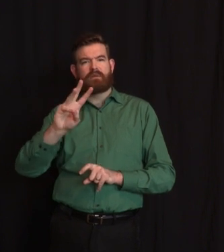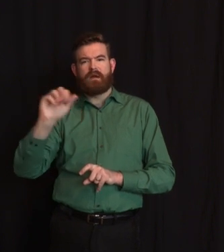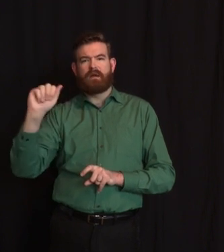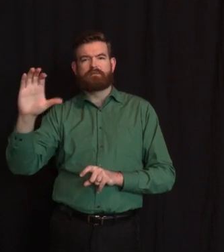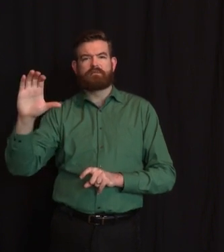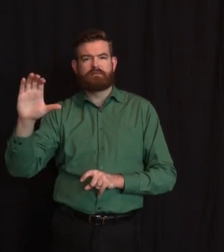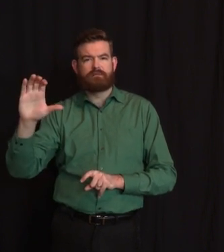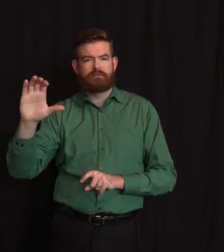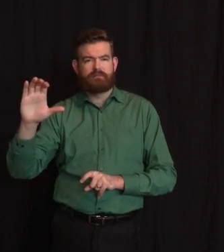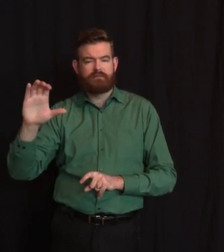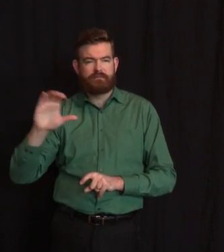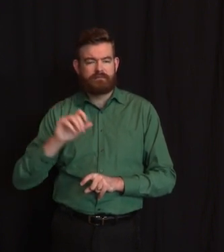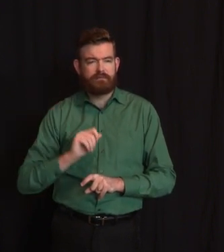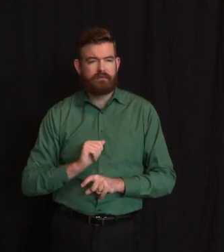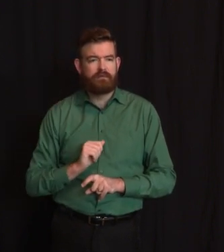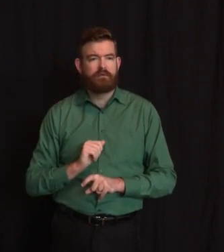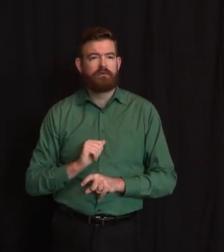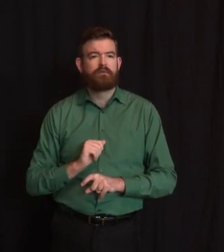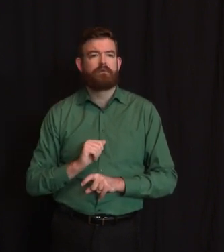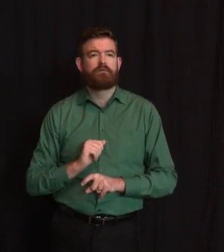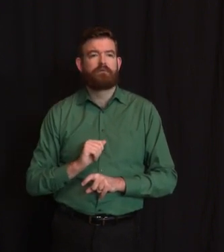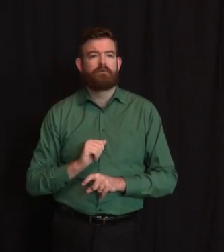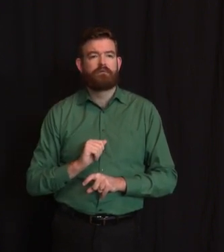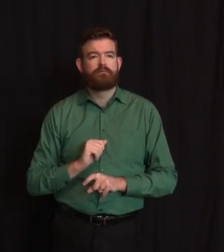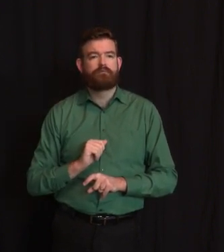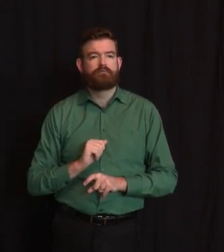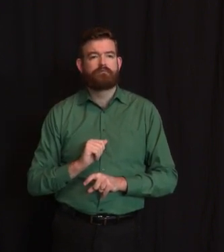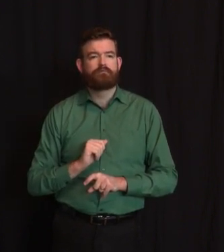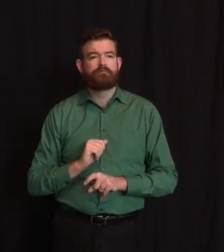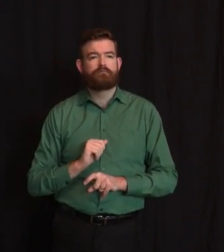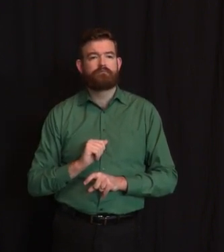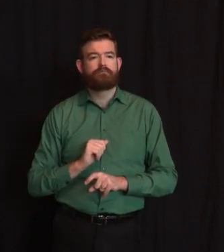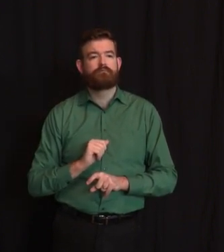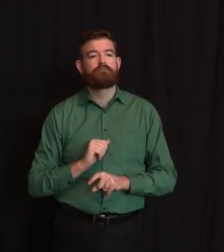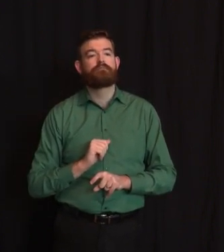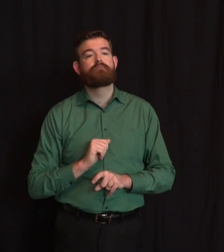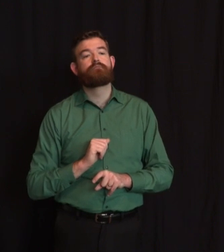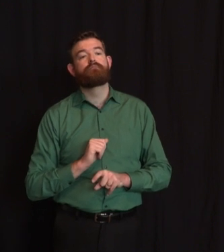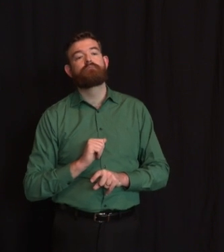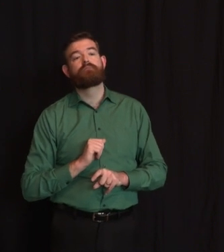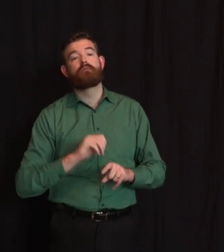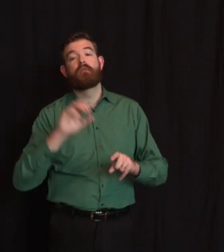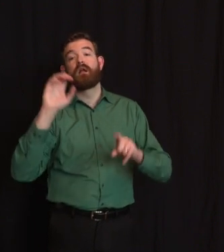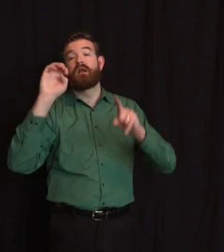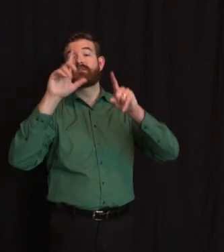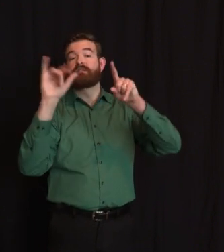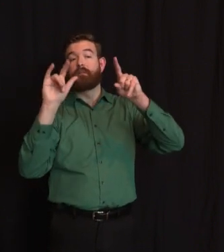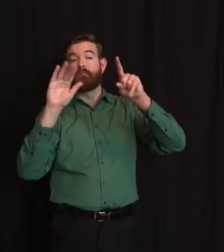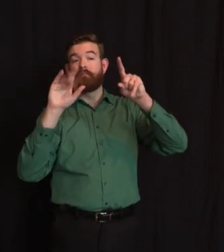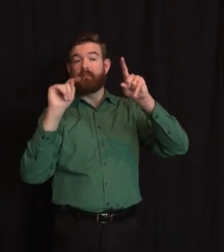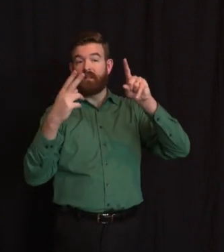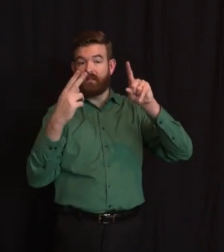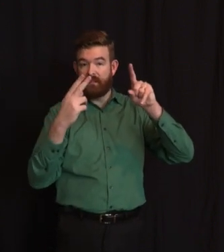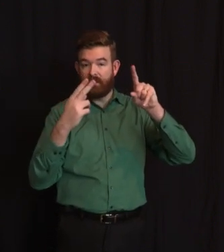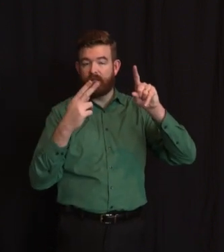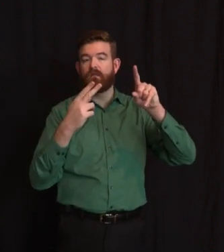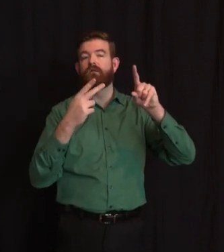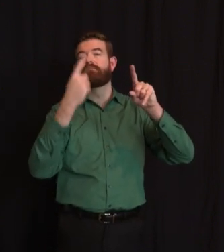disperse, they were cited for EO violations. And in Upper Township, a subject was cited